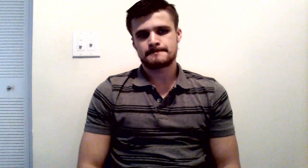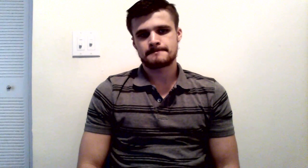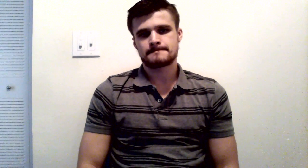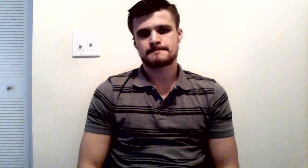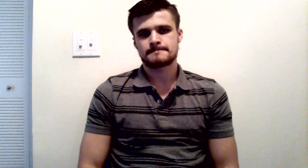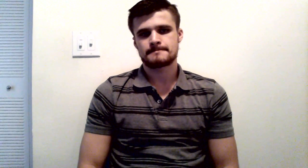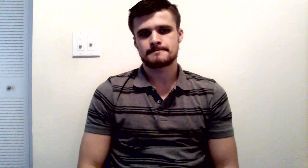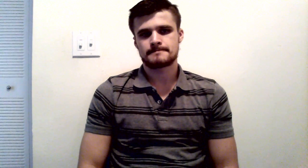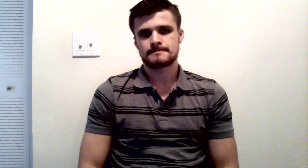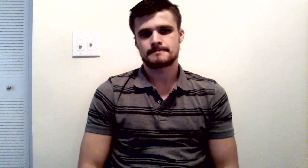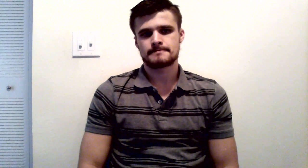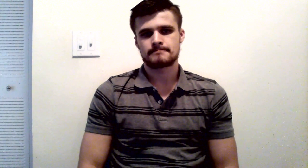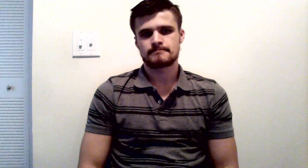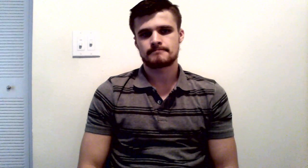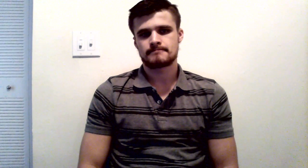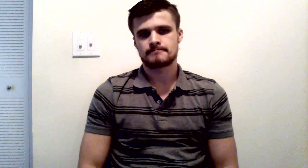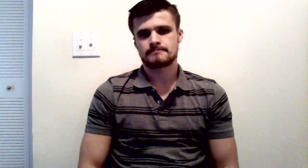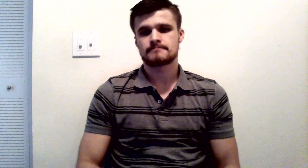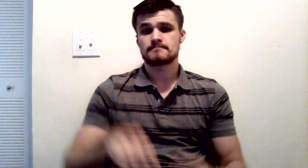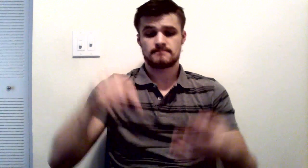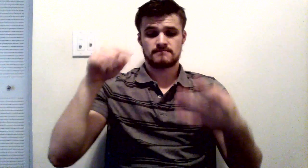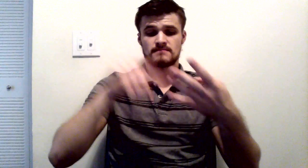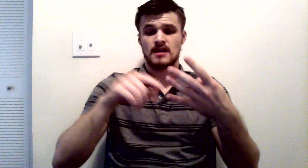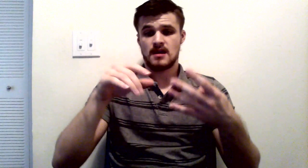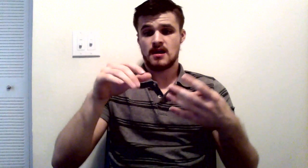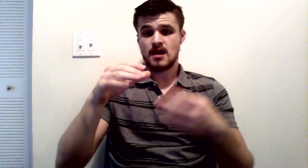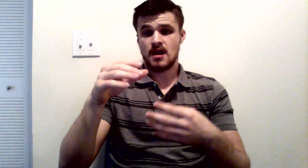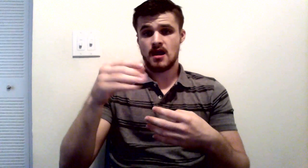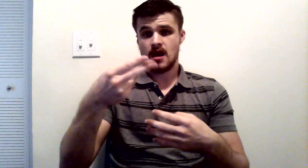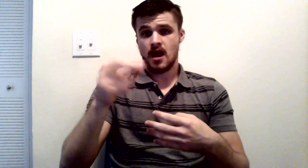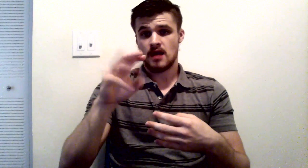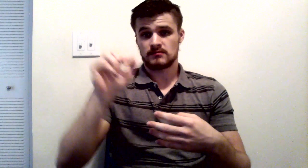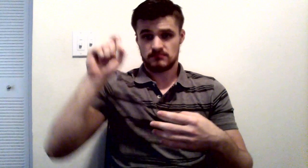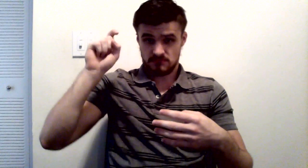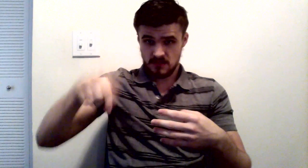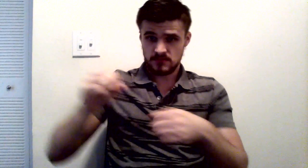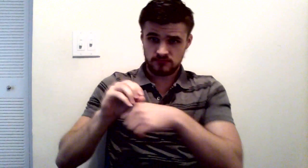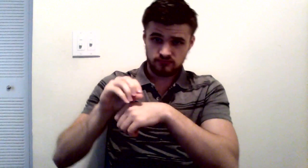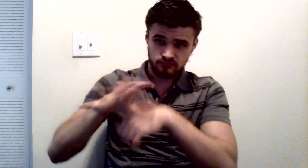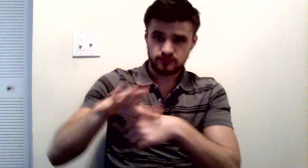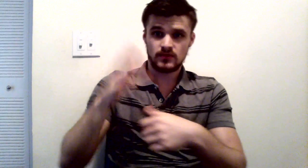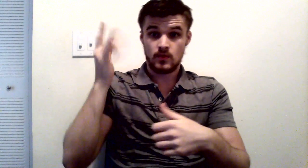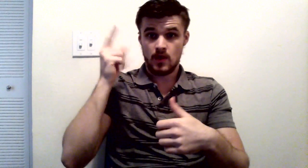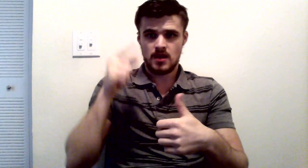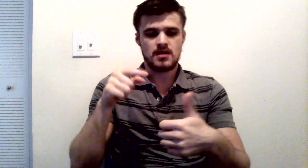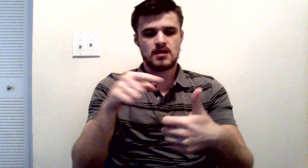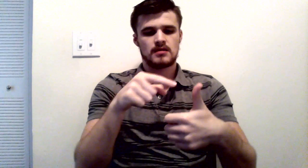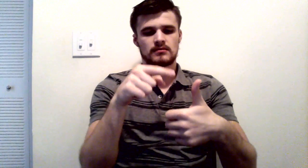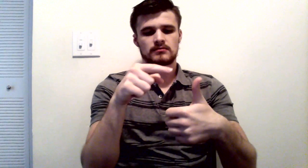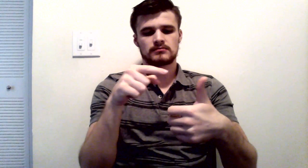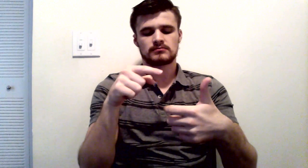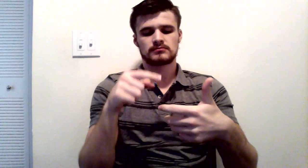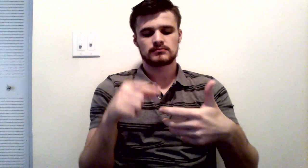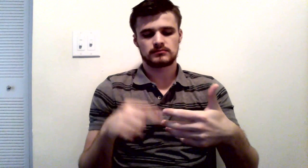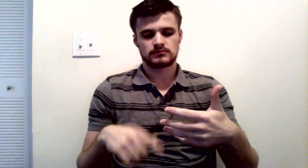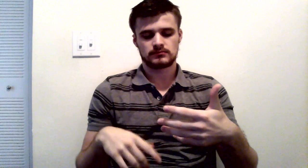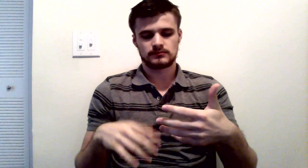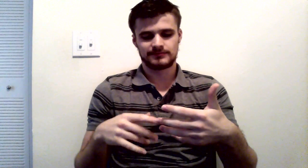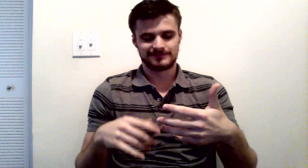be caused by the criminal act. There can't be some other cause. So, for instance, a real case